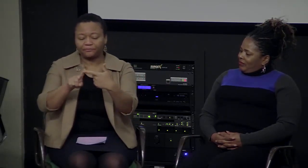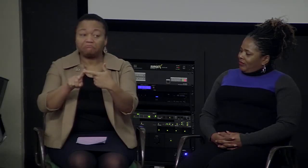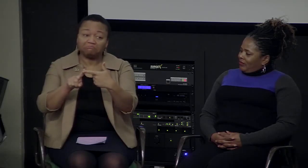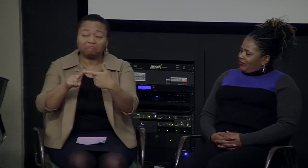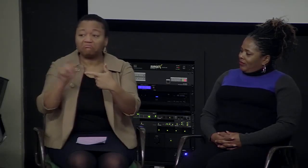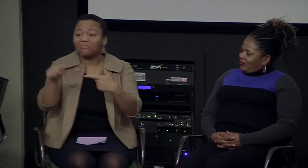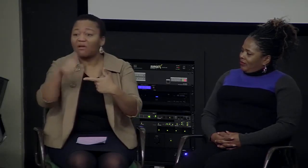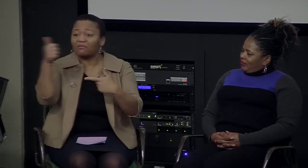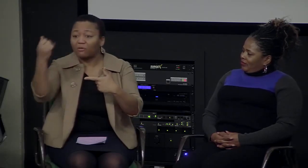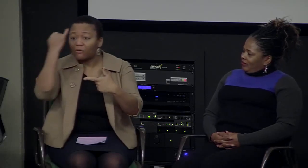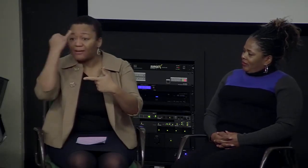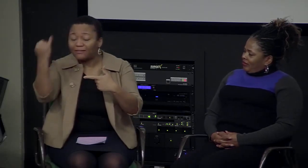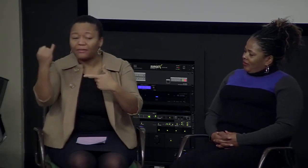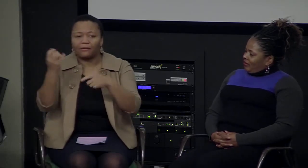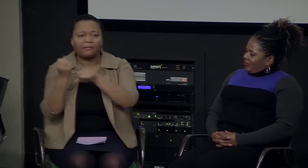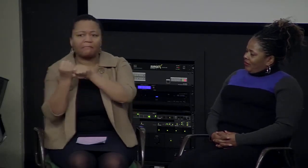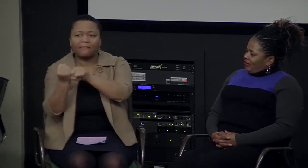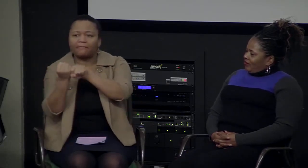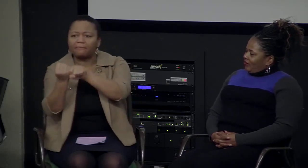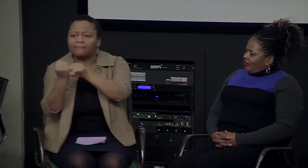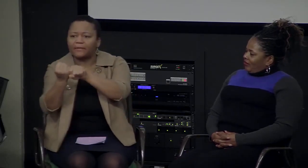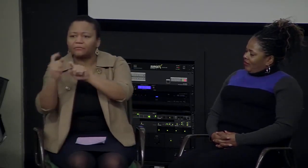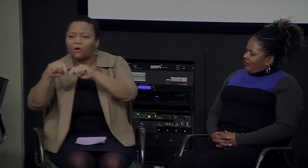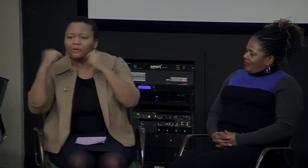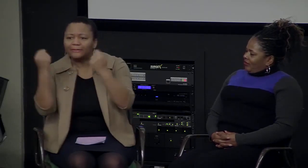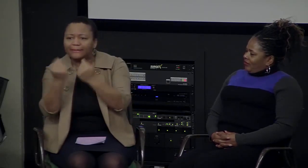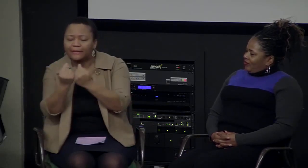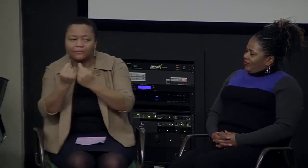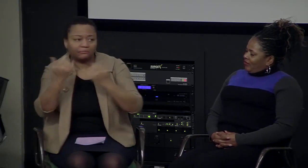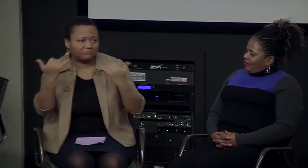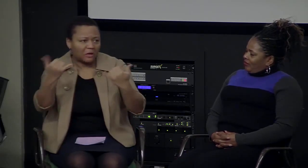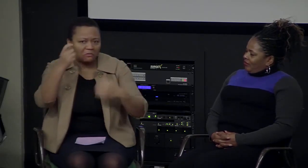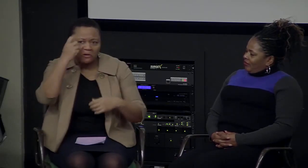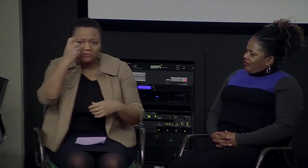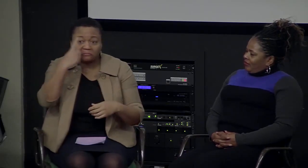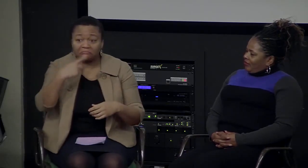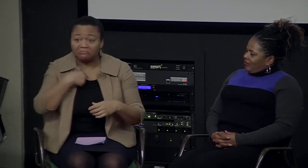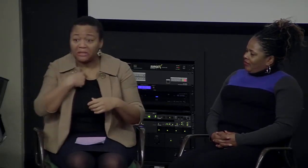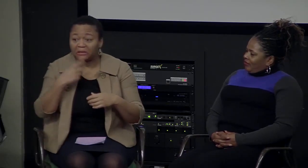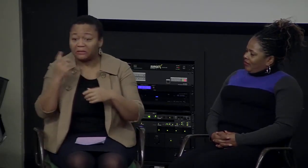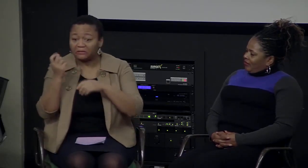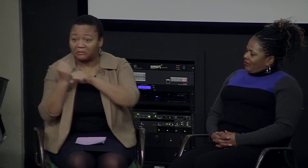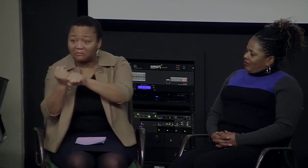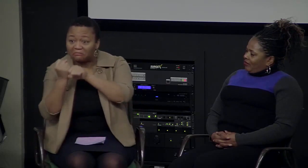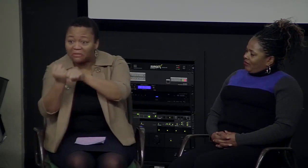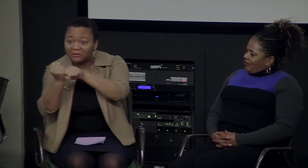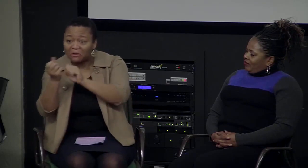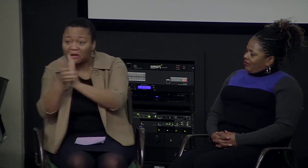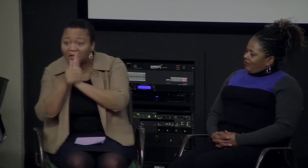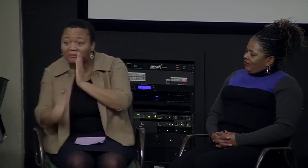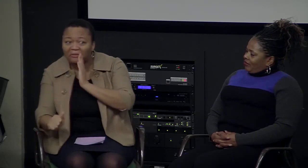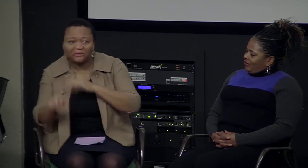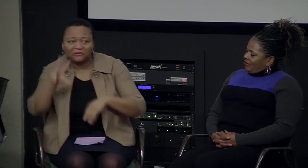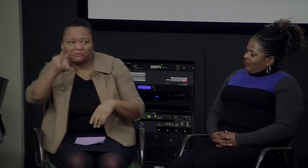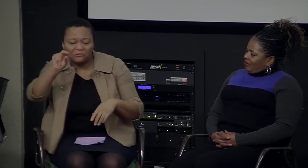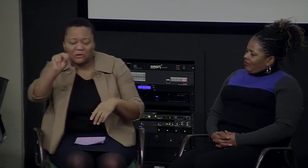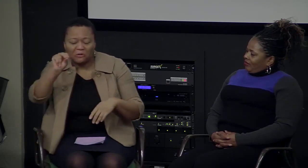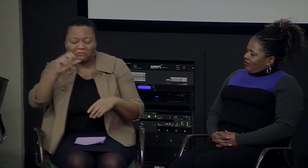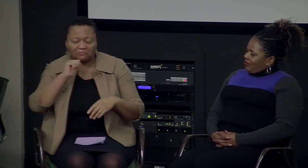biz. We talked about these things. Another idea, another metaphor is thinking of a baseball team. Now, I have to